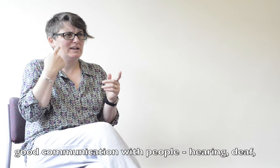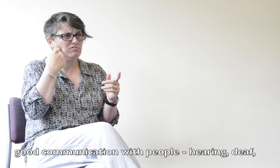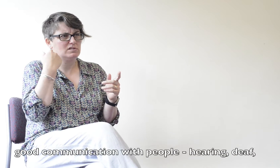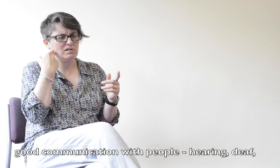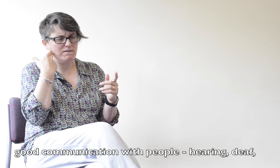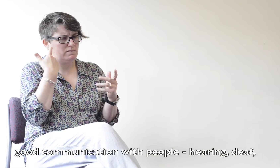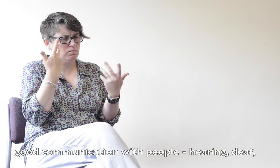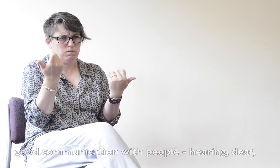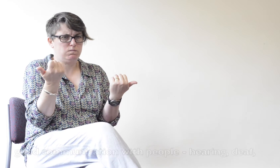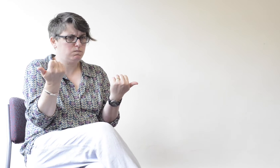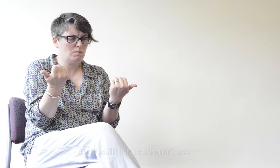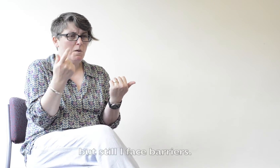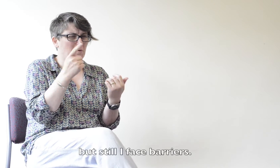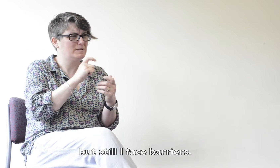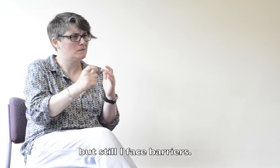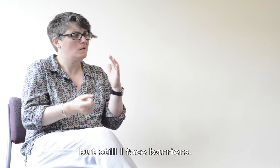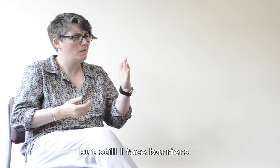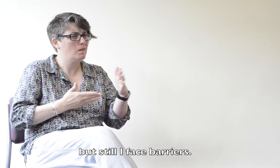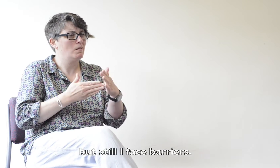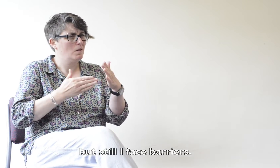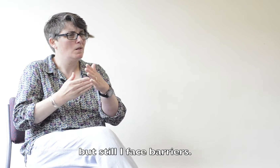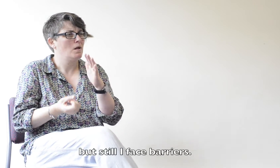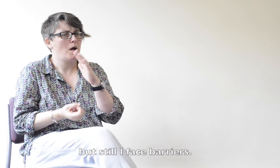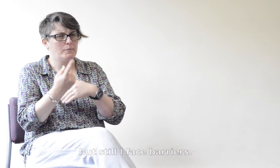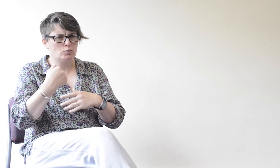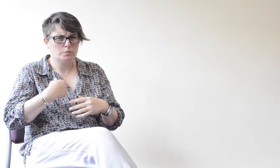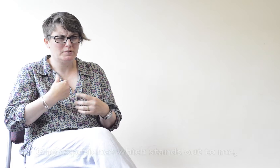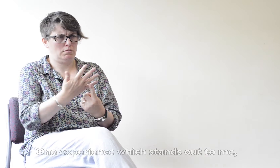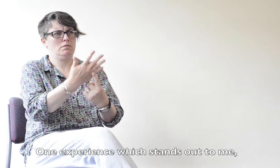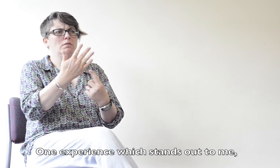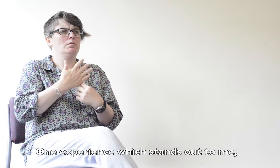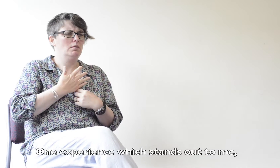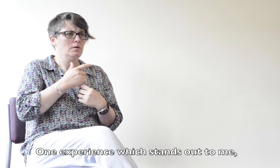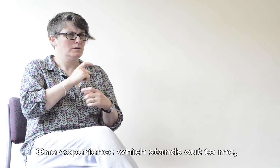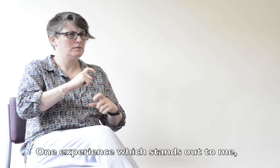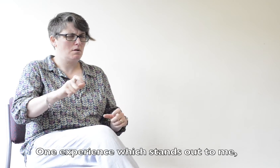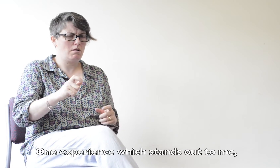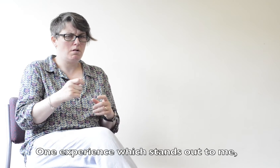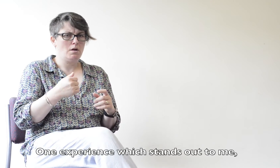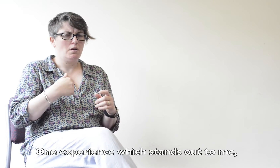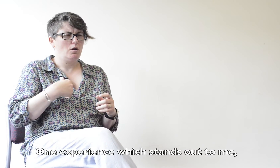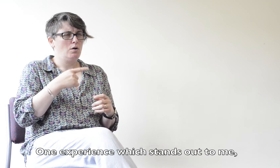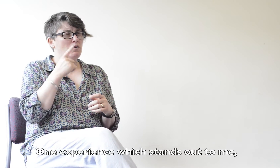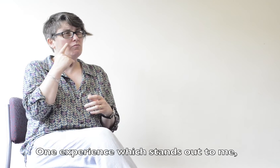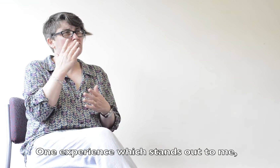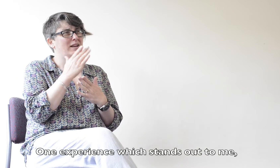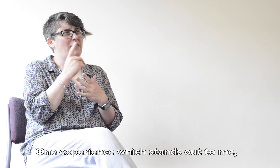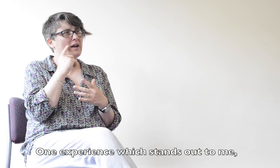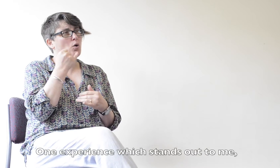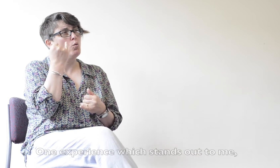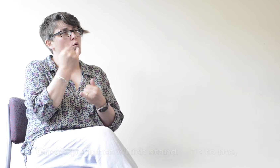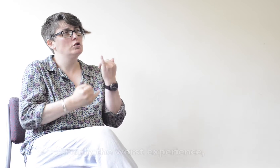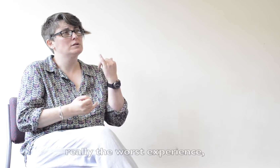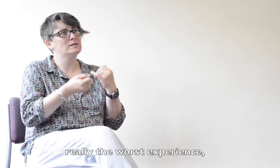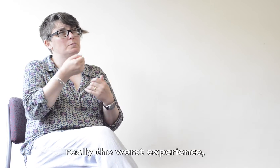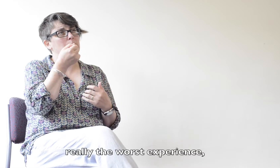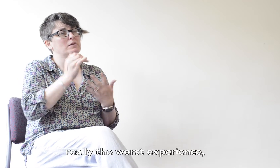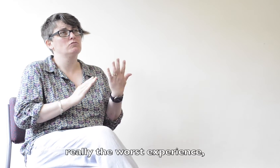in communicating with people, but still, I do face barriers to access sometimes. One particular experience